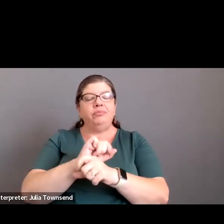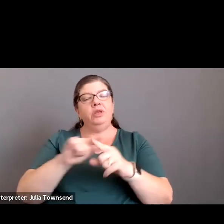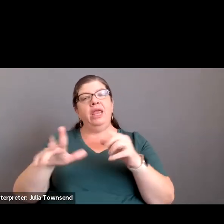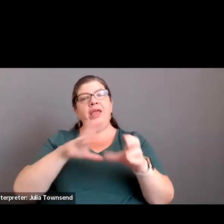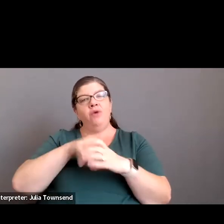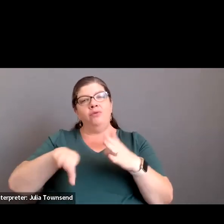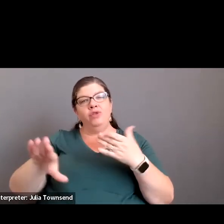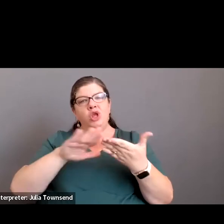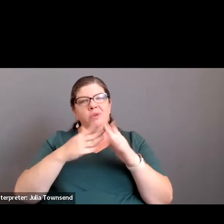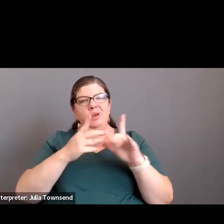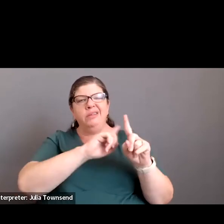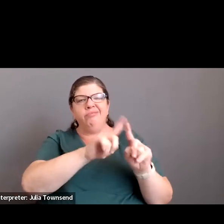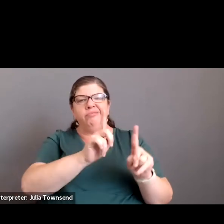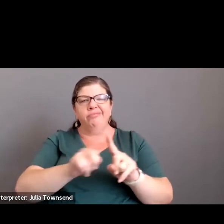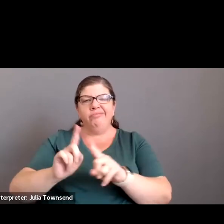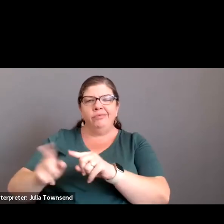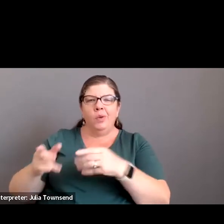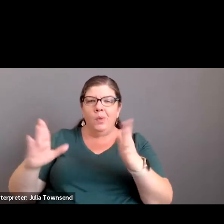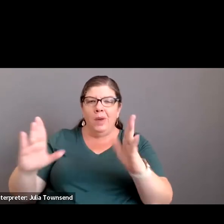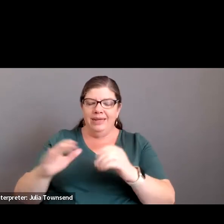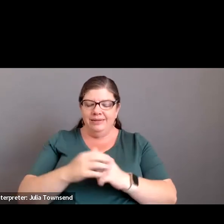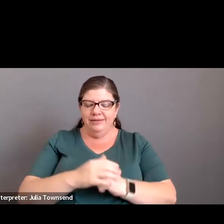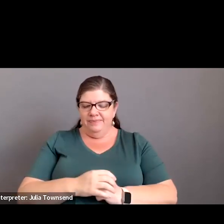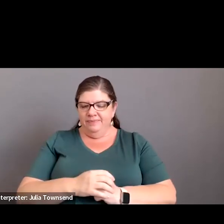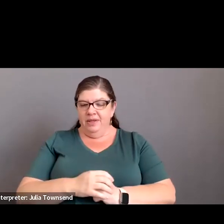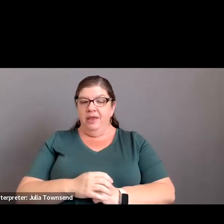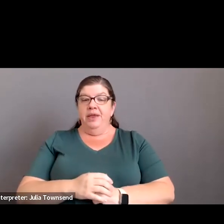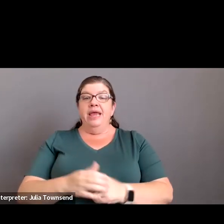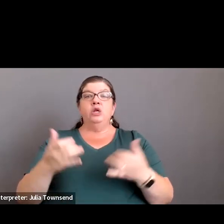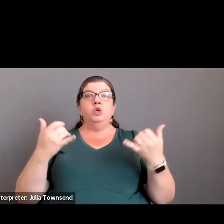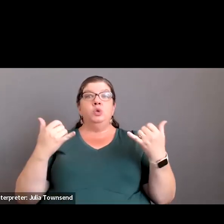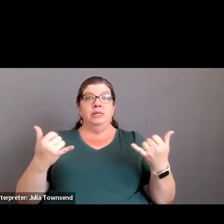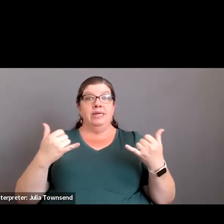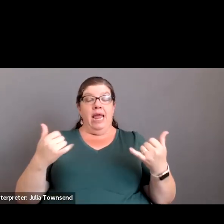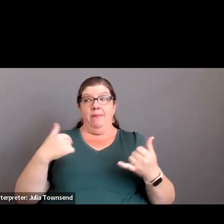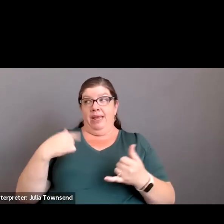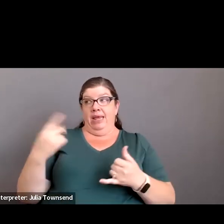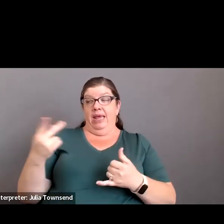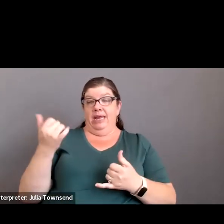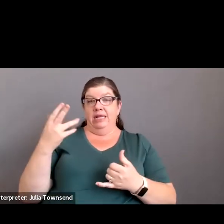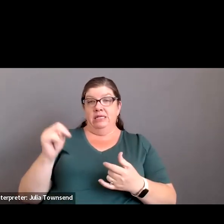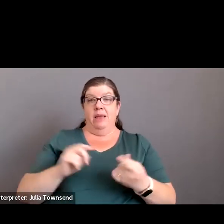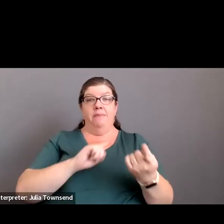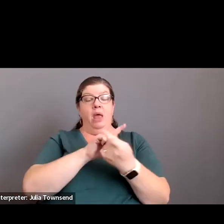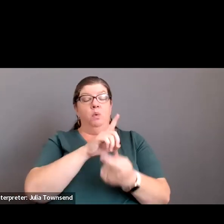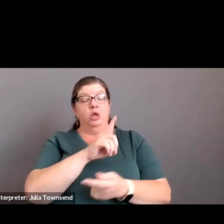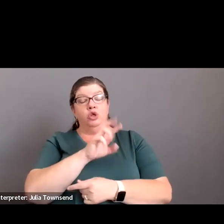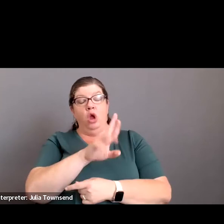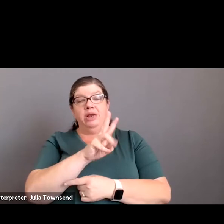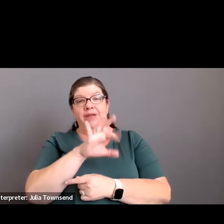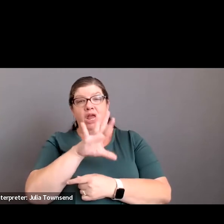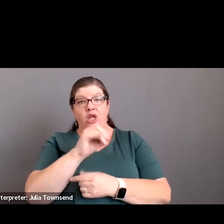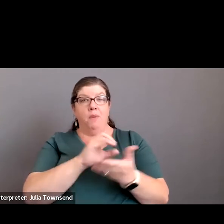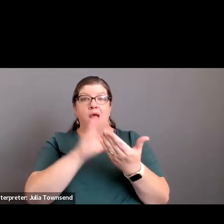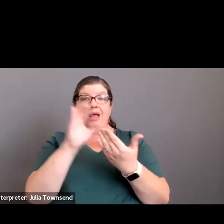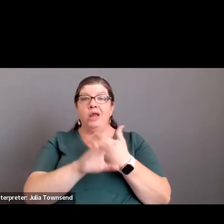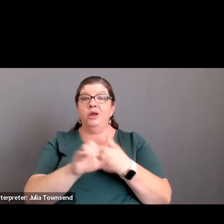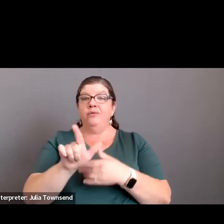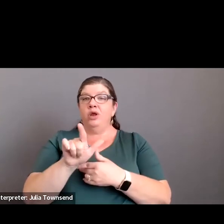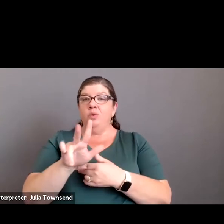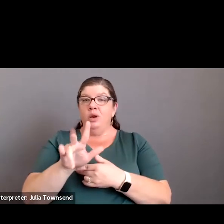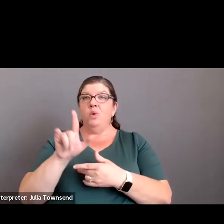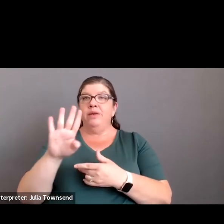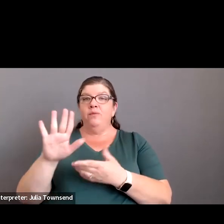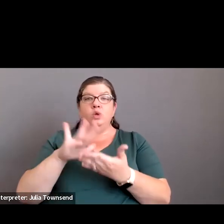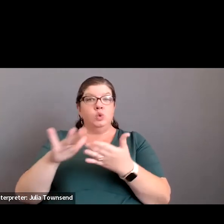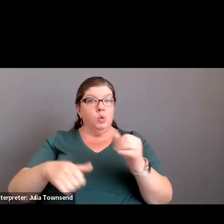their community. And just today, actually, I, along with Issa, met with Dr. Becchio regarding the calendar for the 23-24